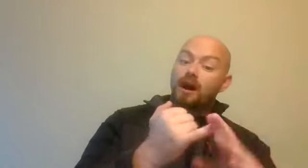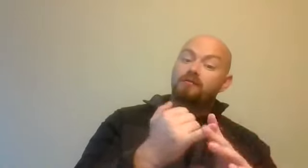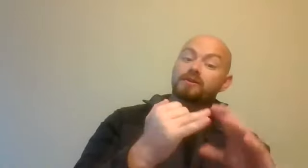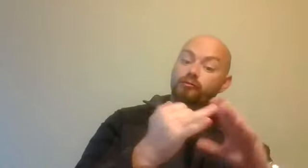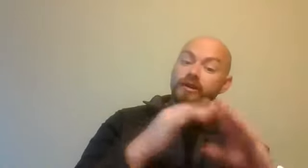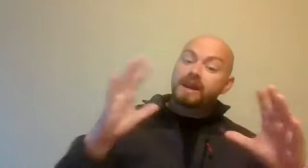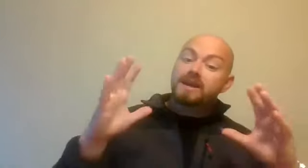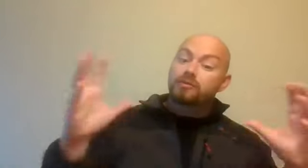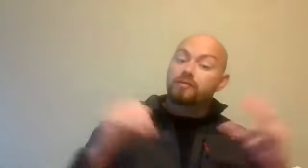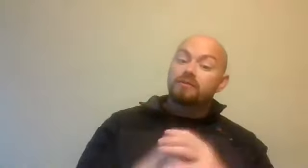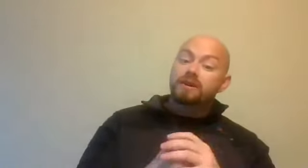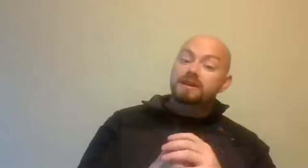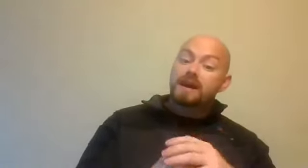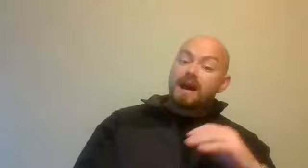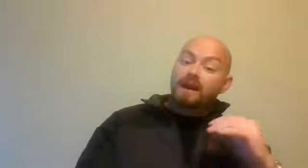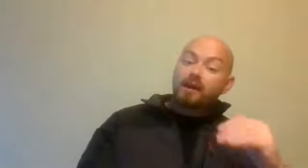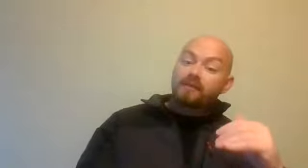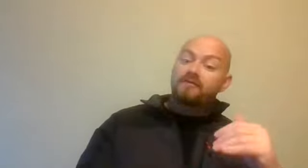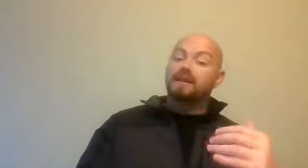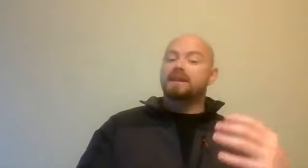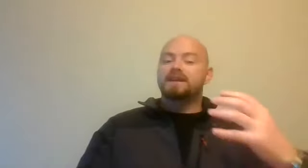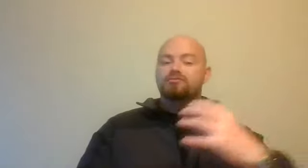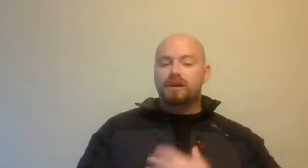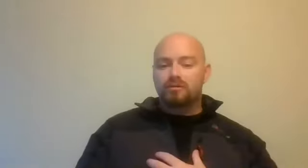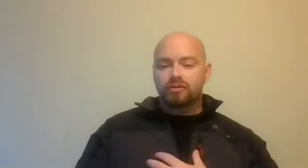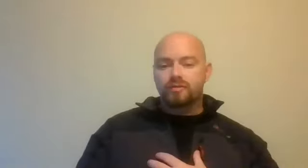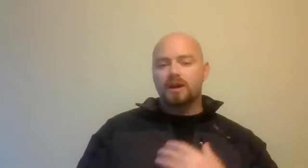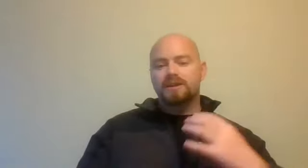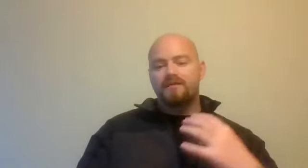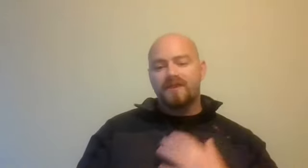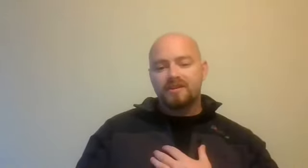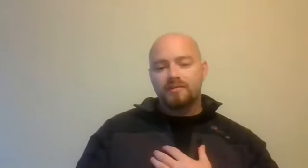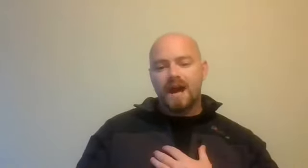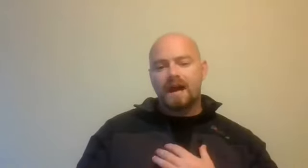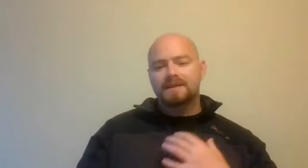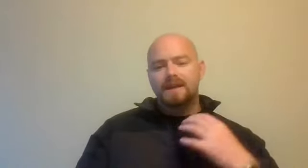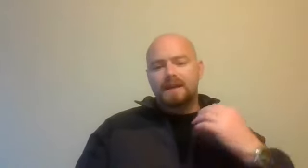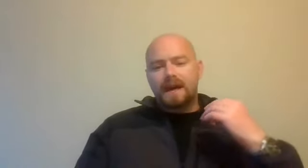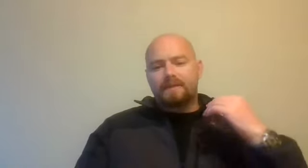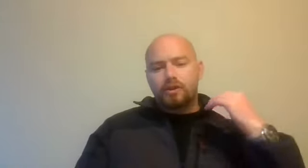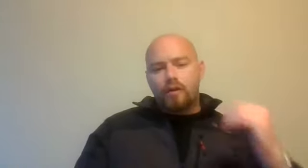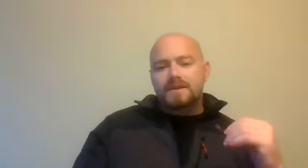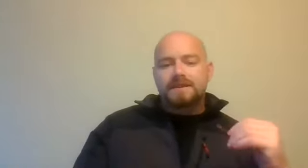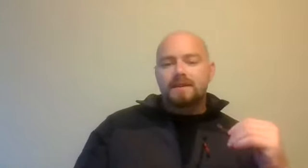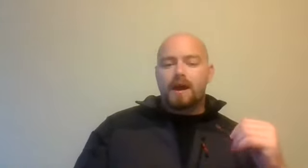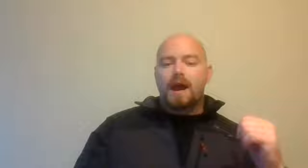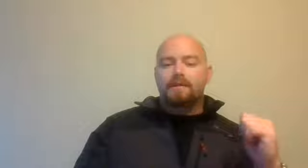conflict and real danger and real risk and how that felt and the adrenaline rush we got and the fear that we had and the nervousness that we had,